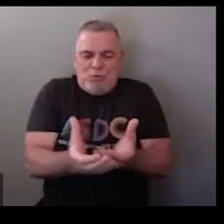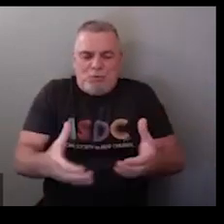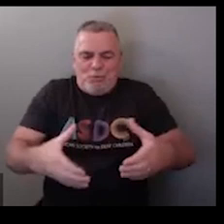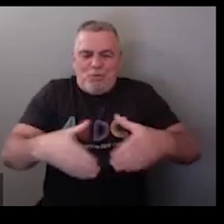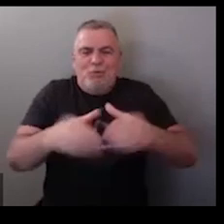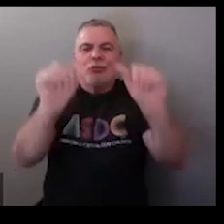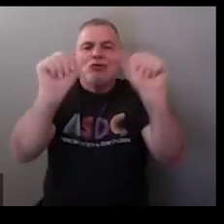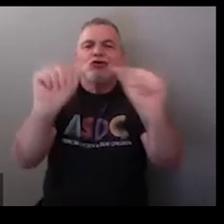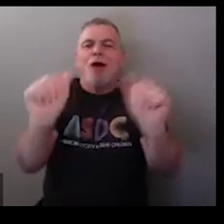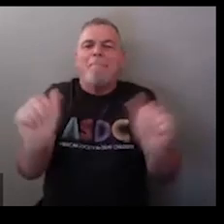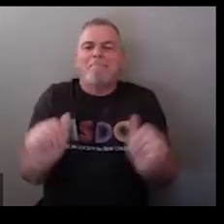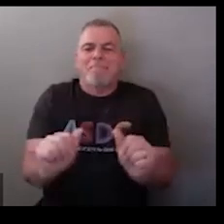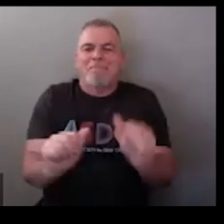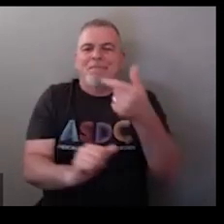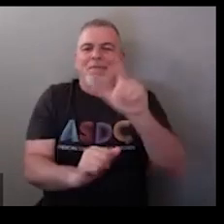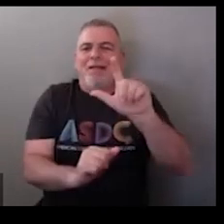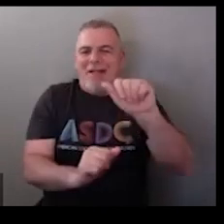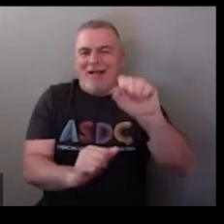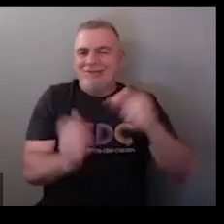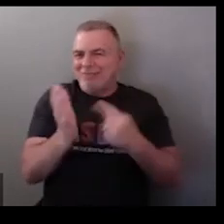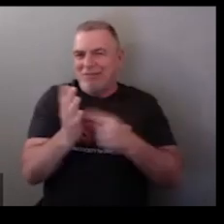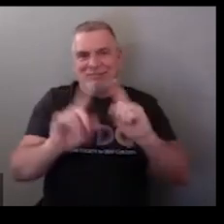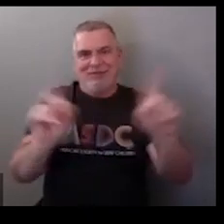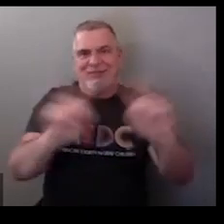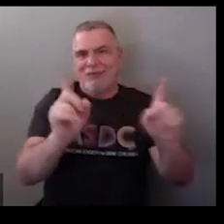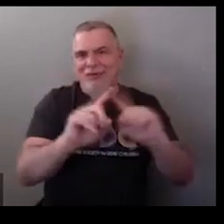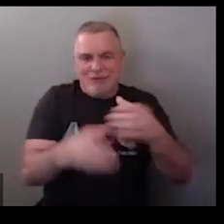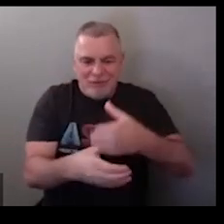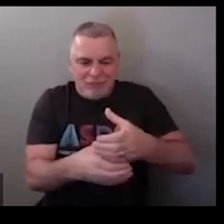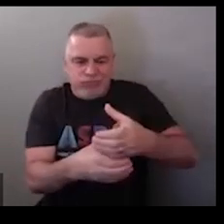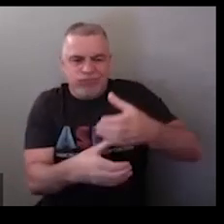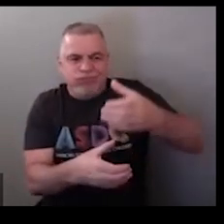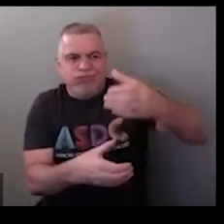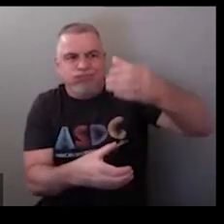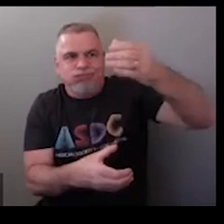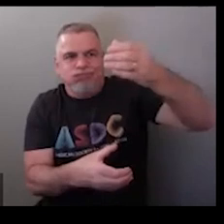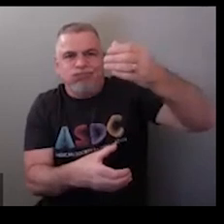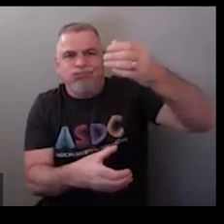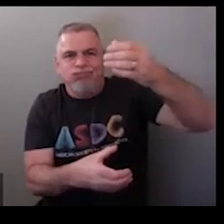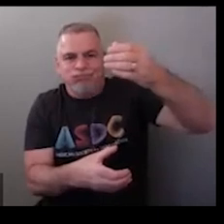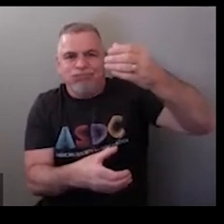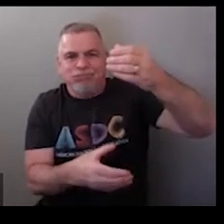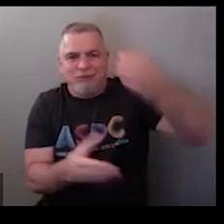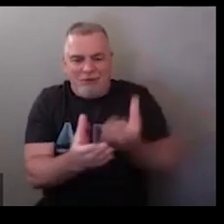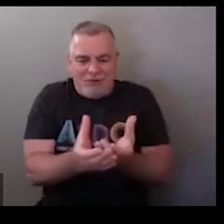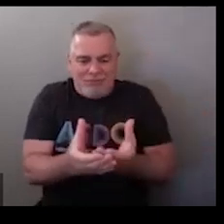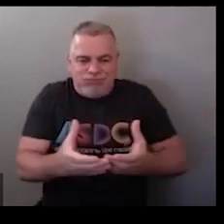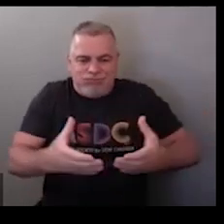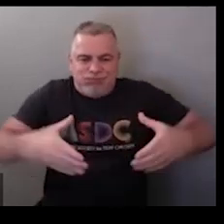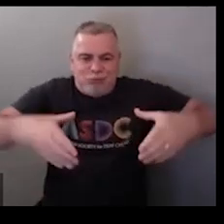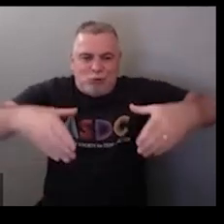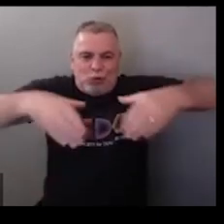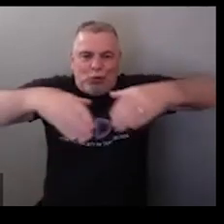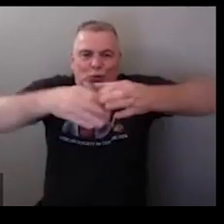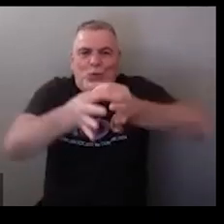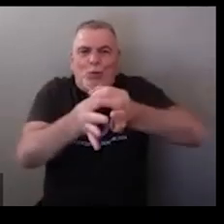or whatever you know the particular container looks like in science labs sometimes they have a lot of different shaped glass containers some are